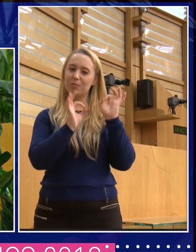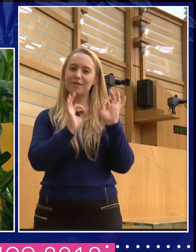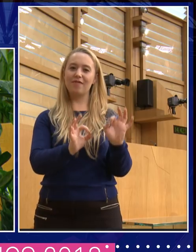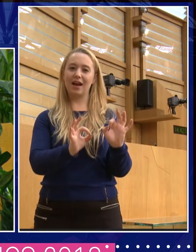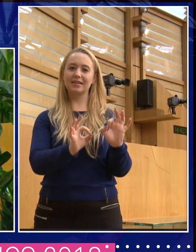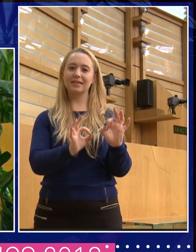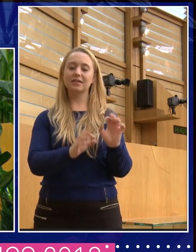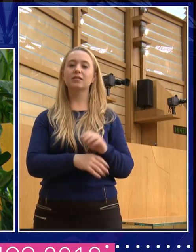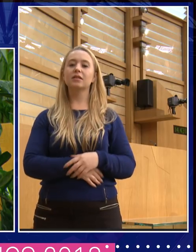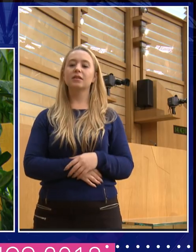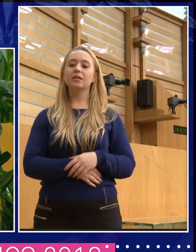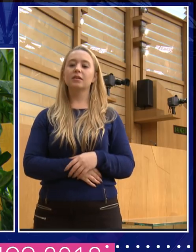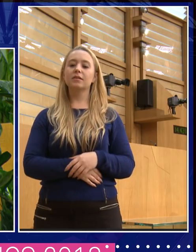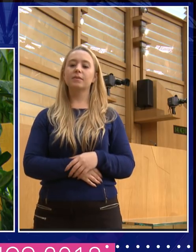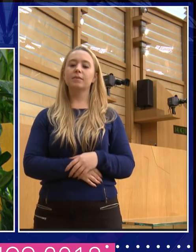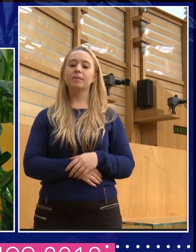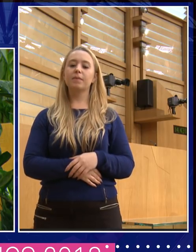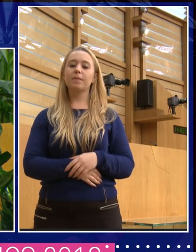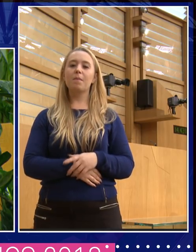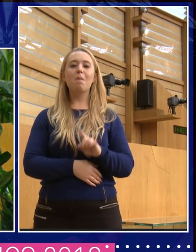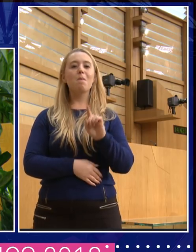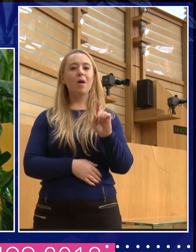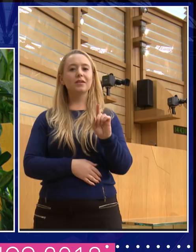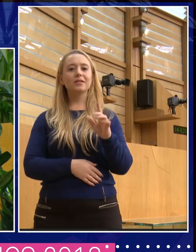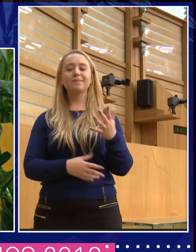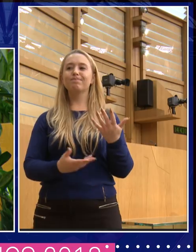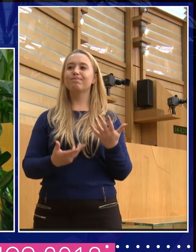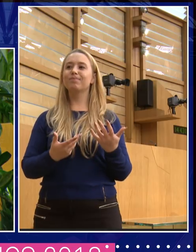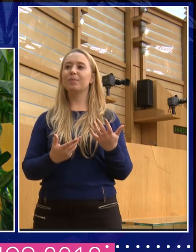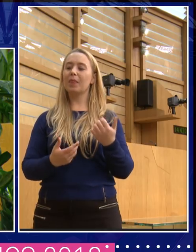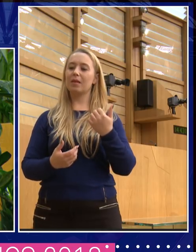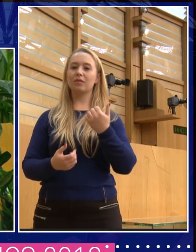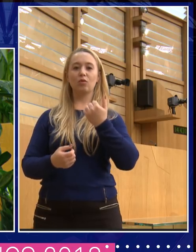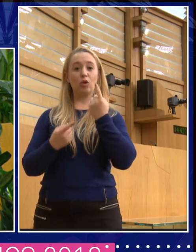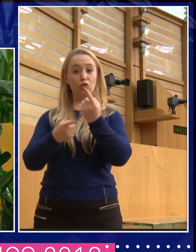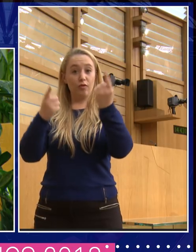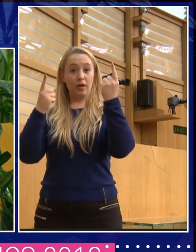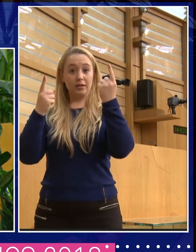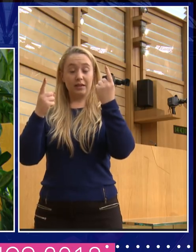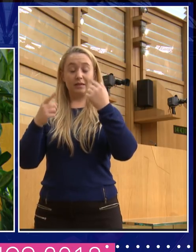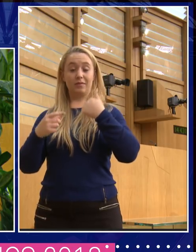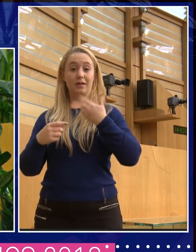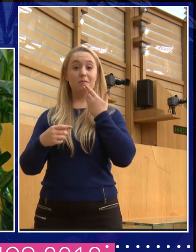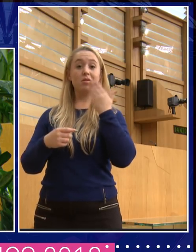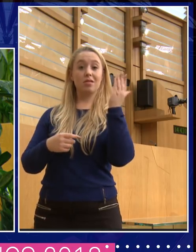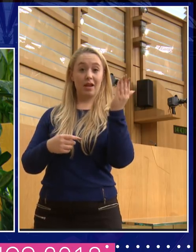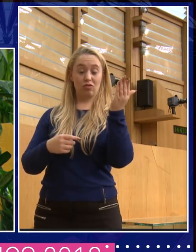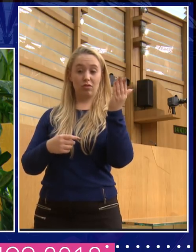but I, I, what I'm trying to do with my students is to see that the facts,